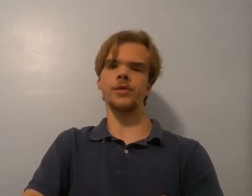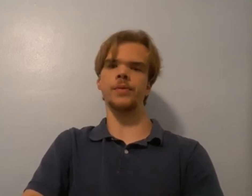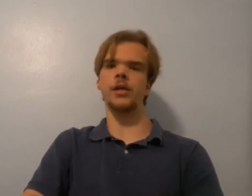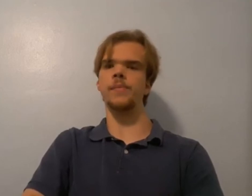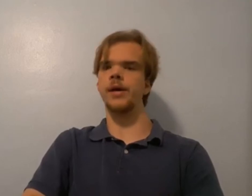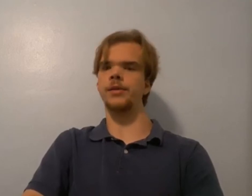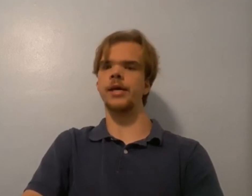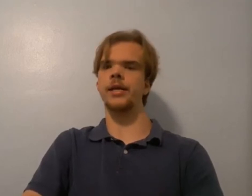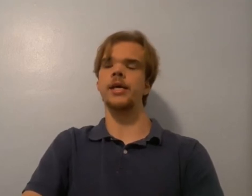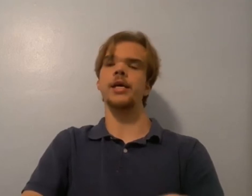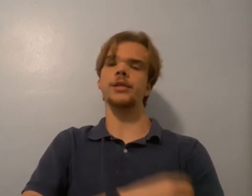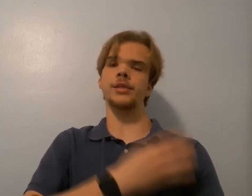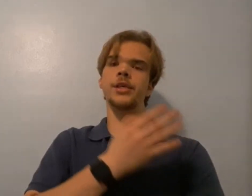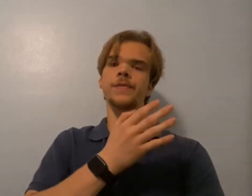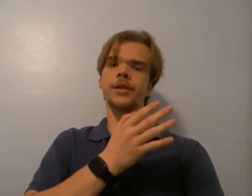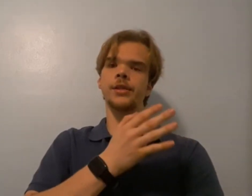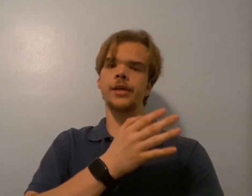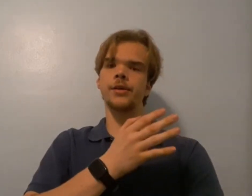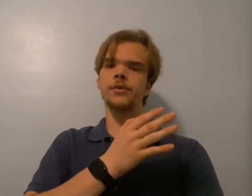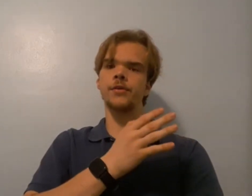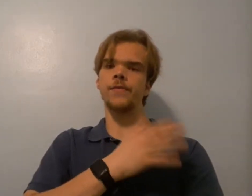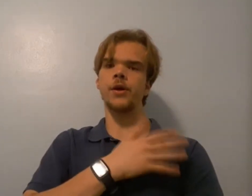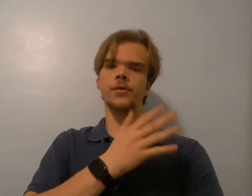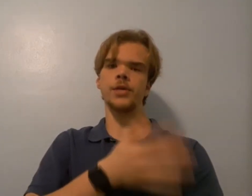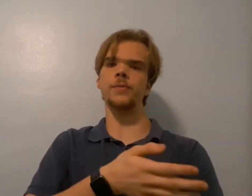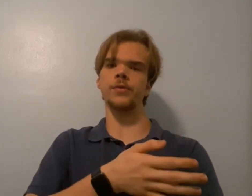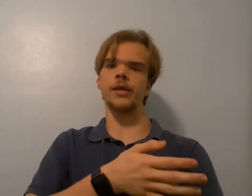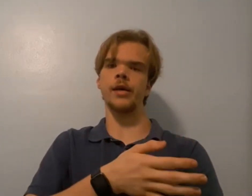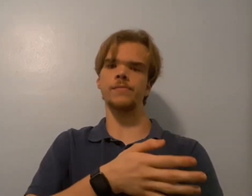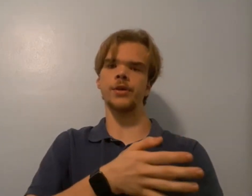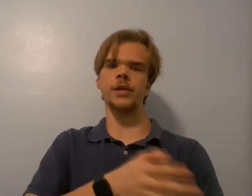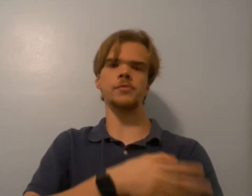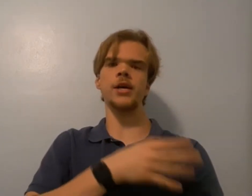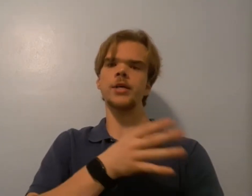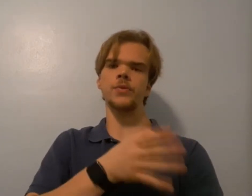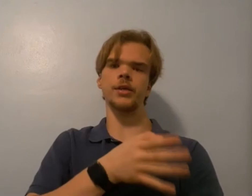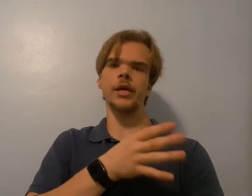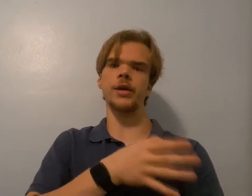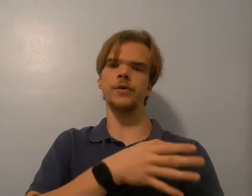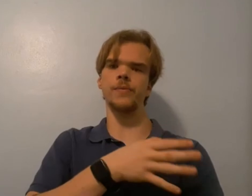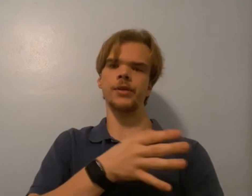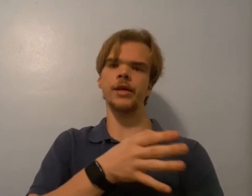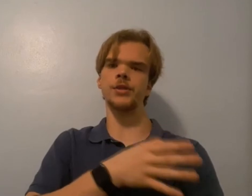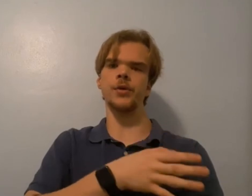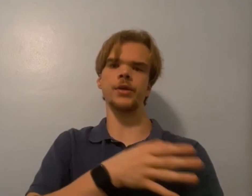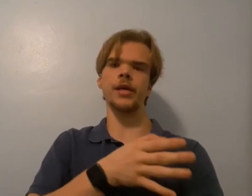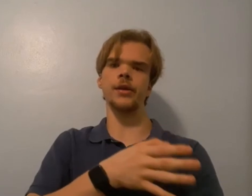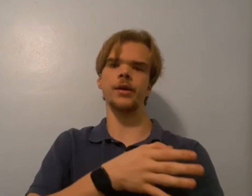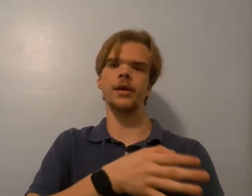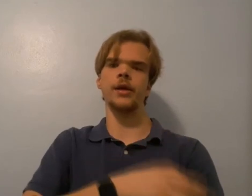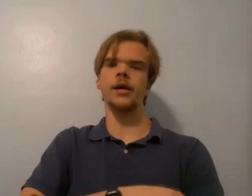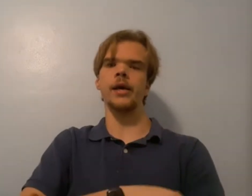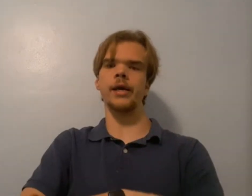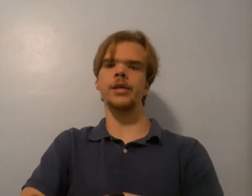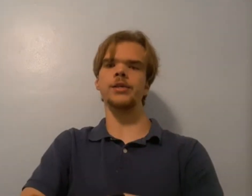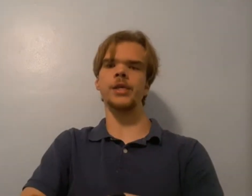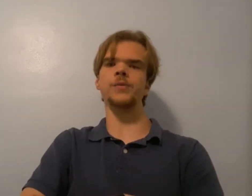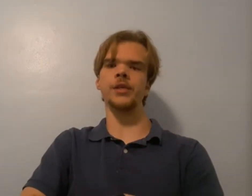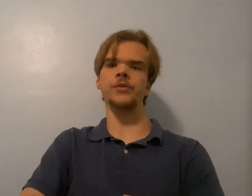announcement about that to see if anything else follows up with that, because I'm talking with the guy who put that show together, and he seems